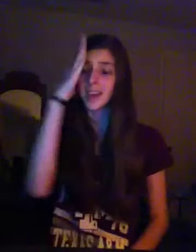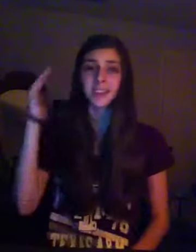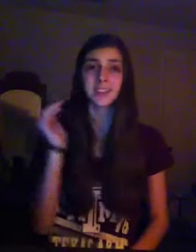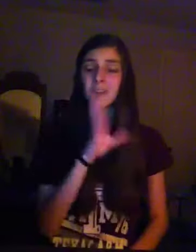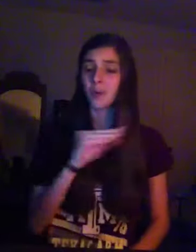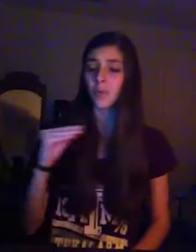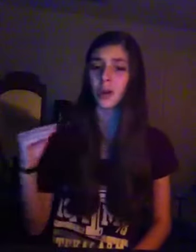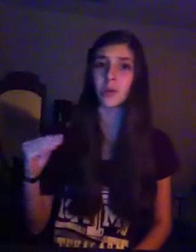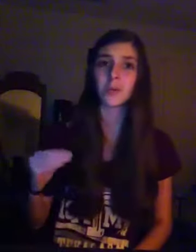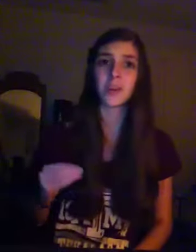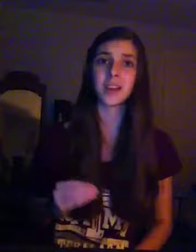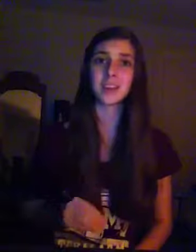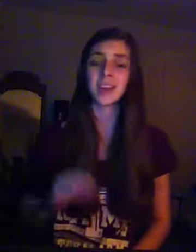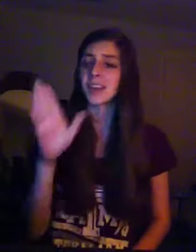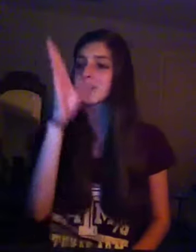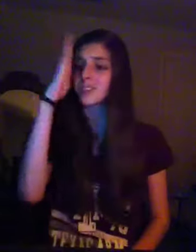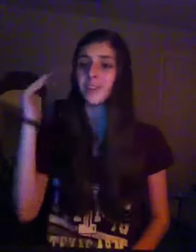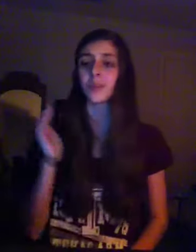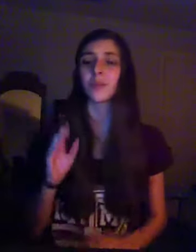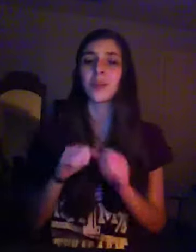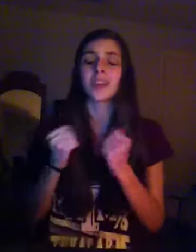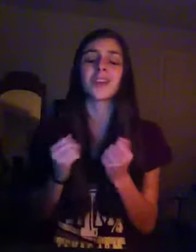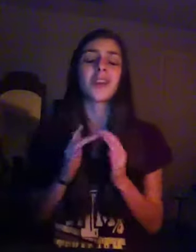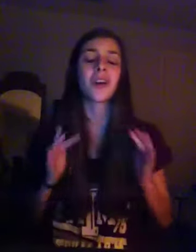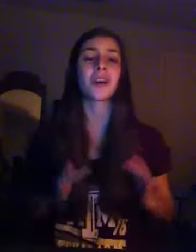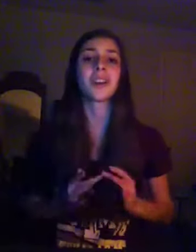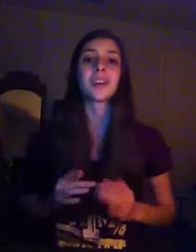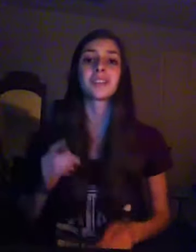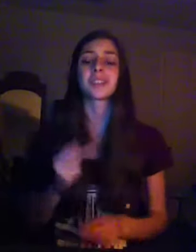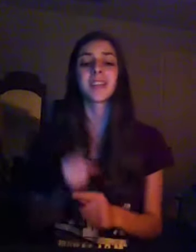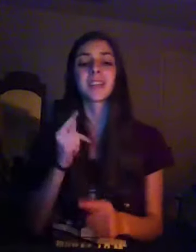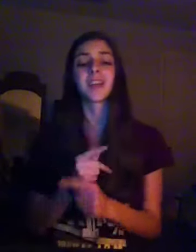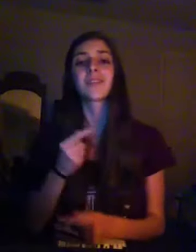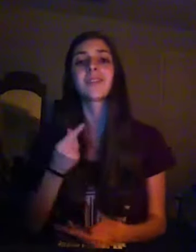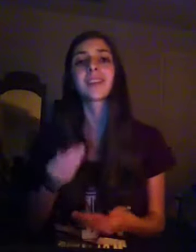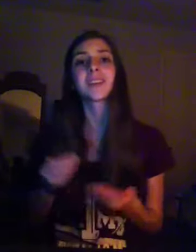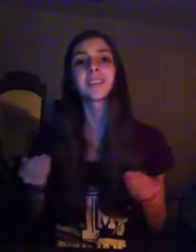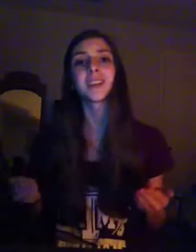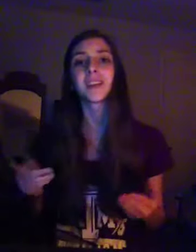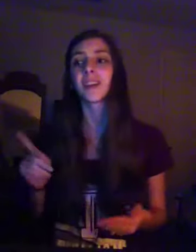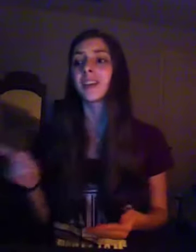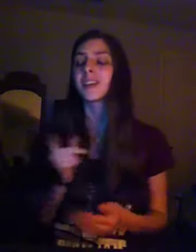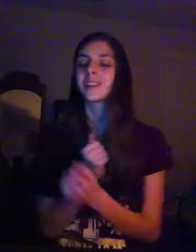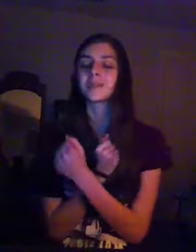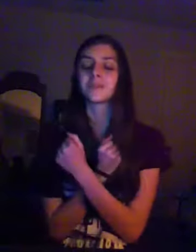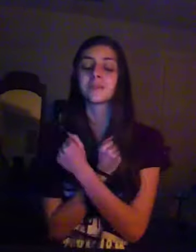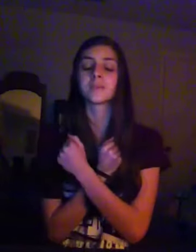he'll never walk away He'll never break her heart He'll take care of things He'll love her